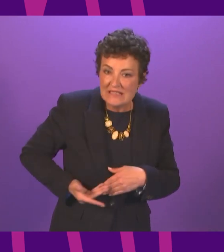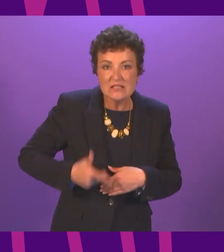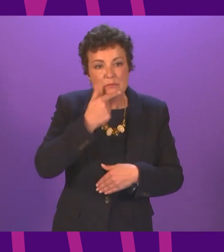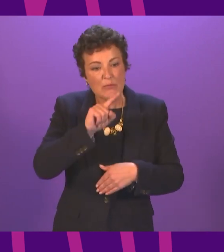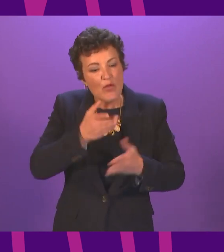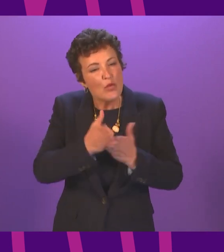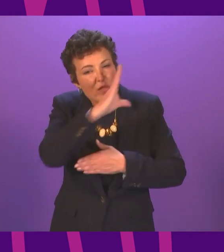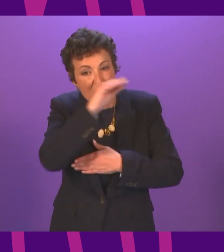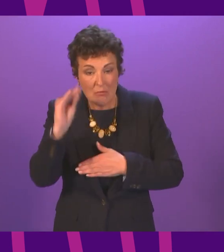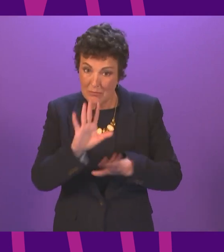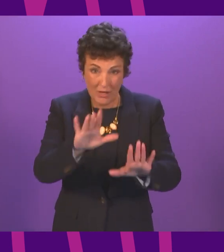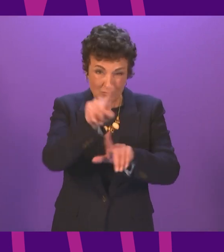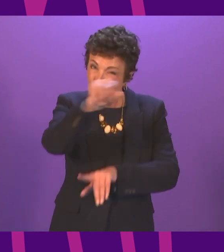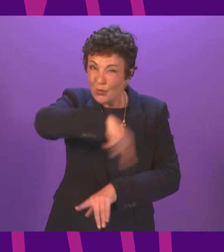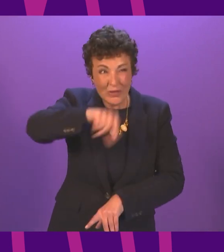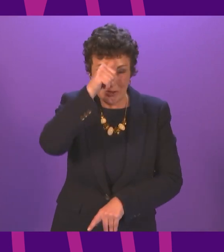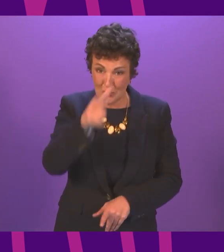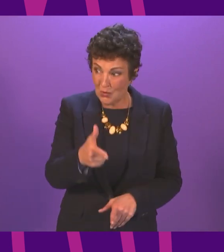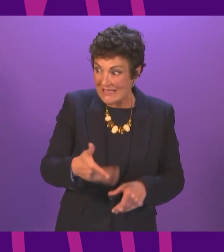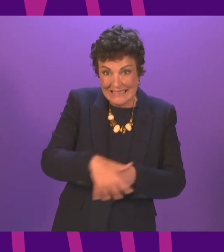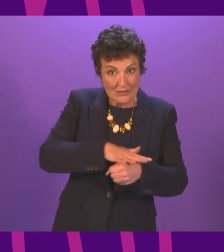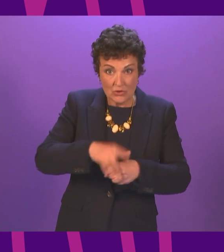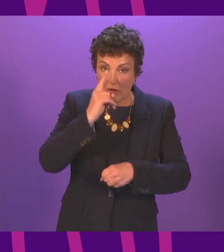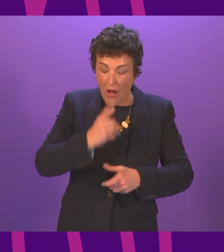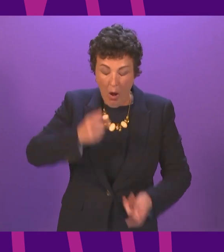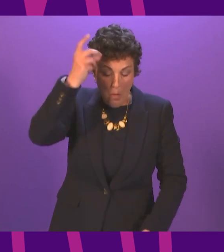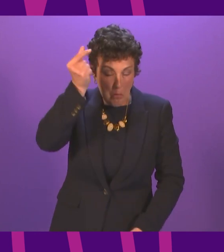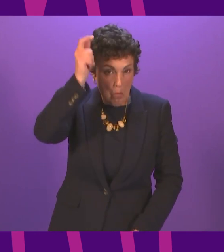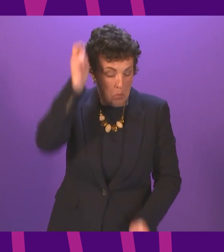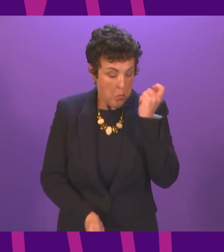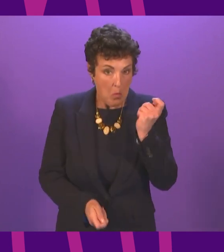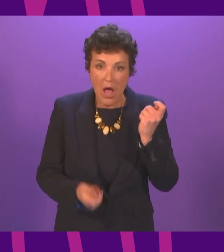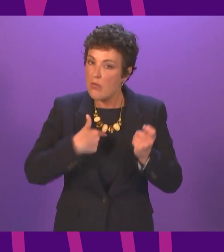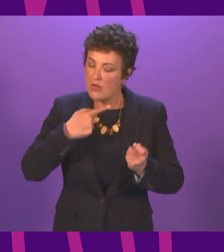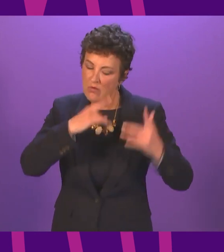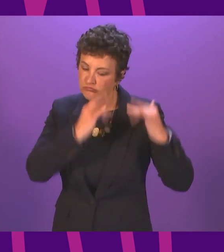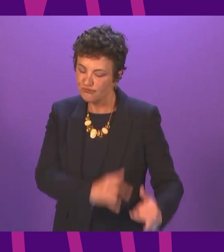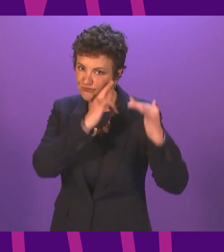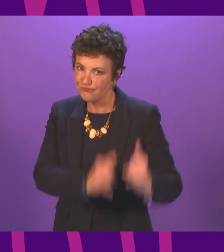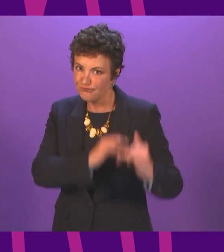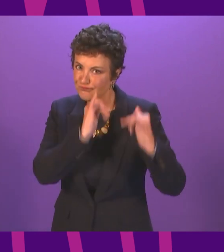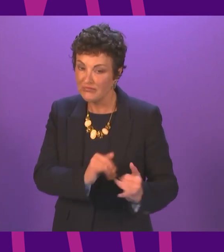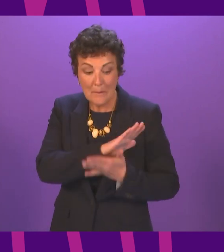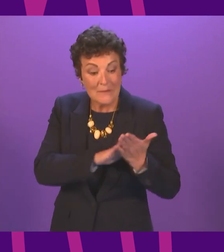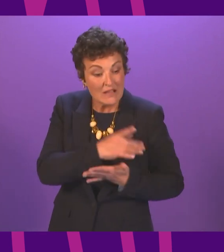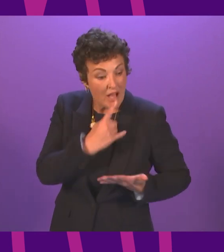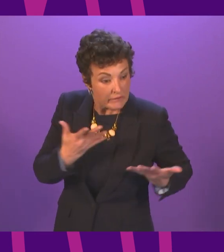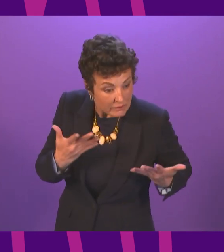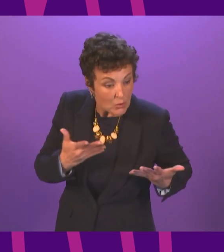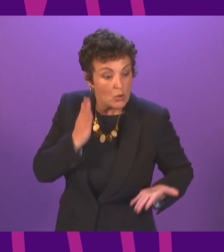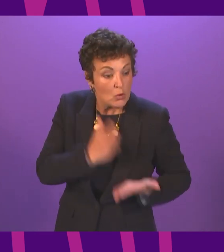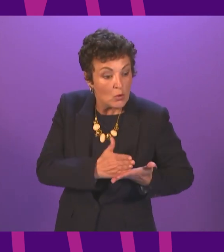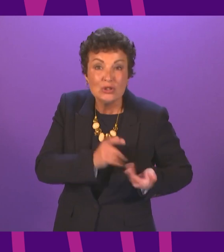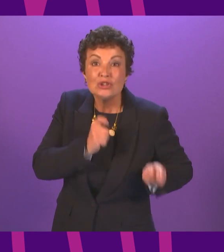have seen, the situation can change quickly and we will continue to monitor the situation constantly and respond effectively as soon as we judge it